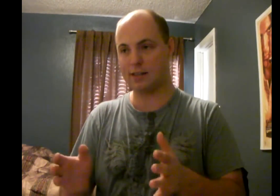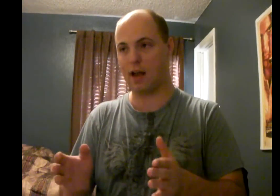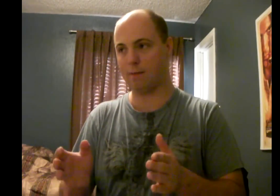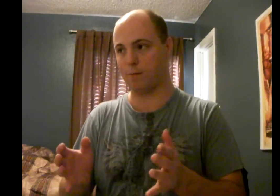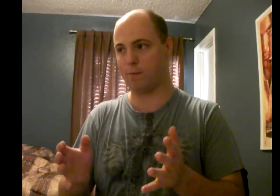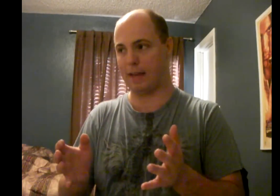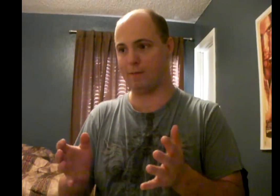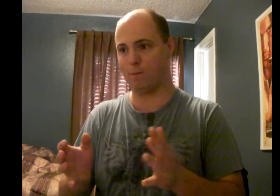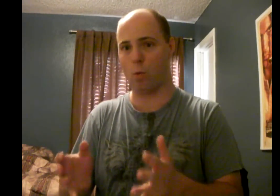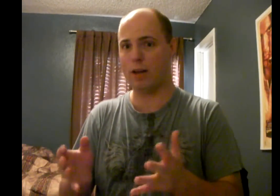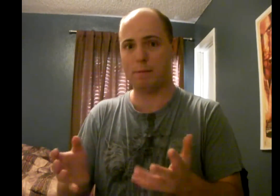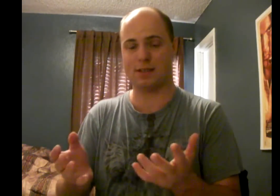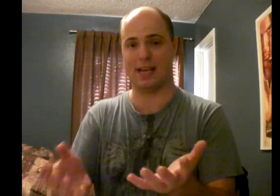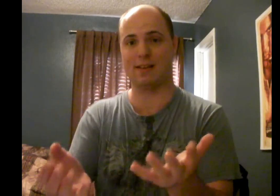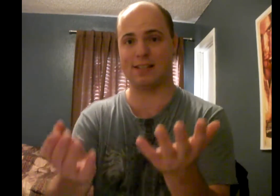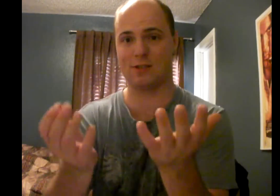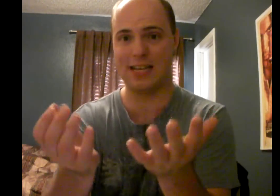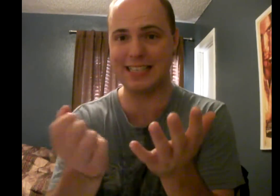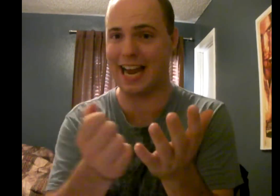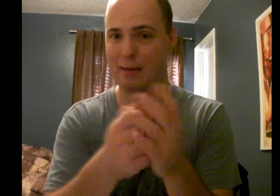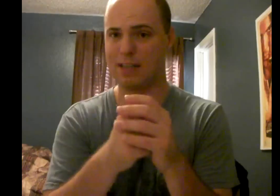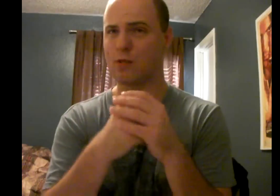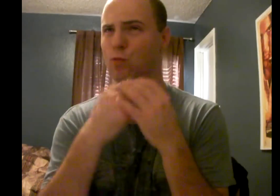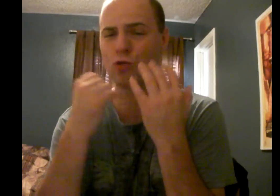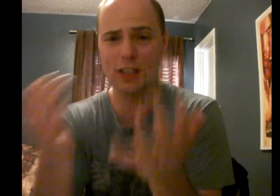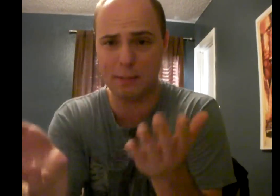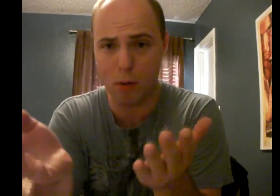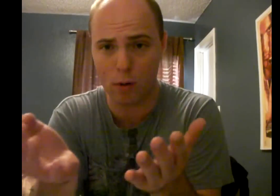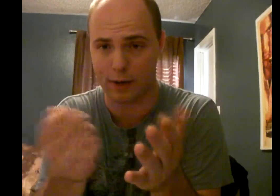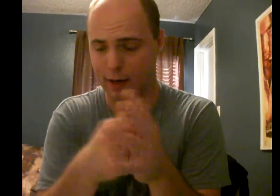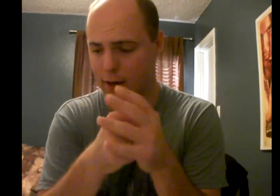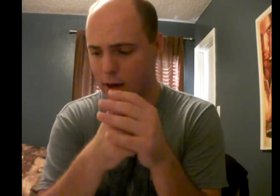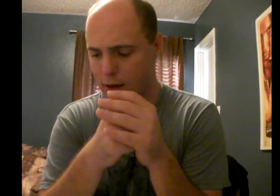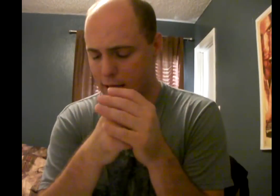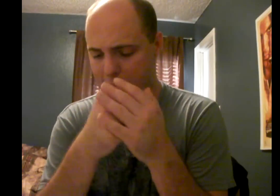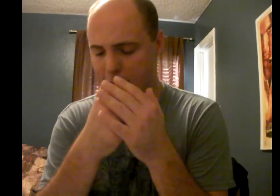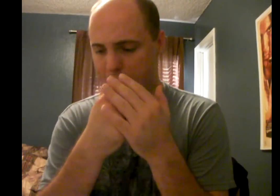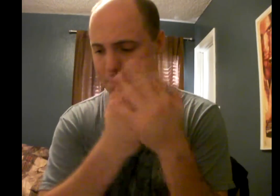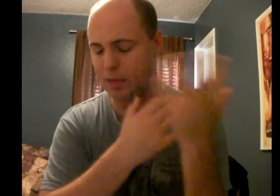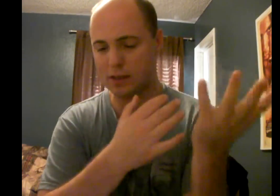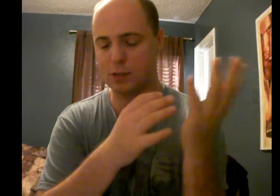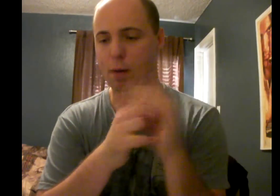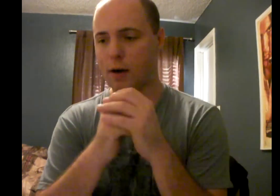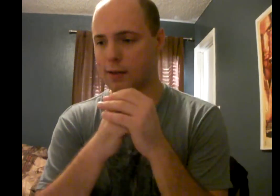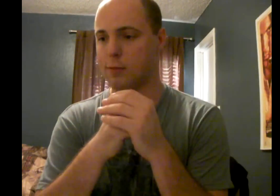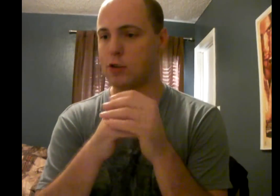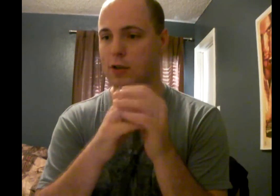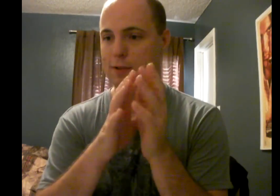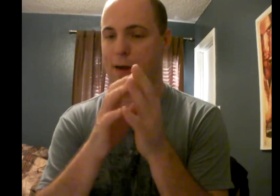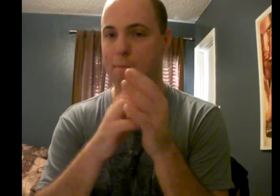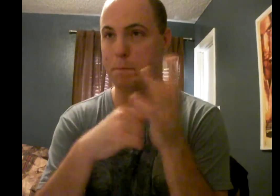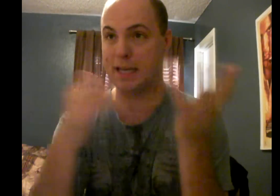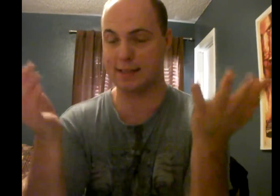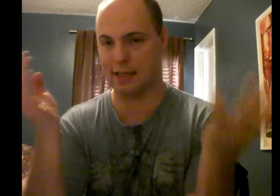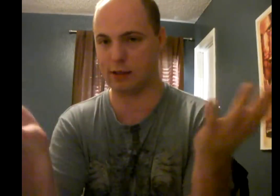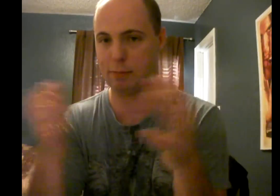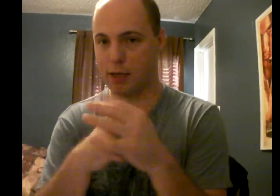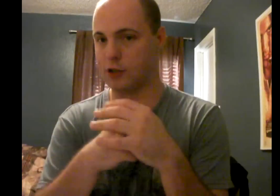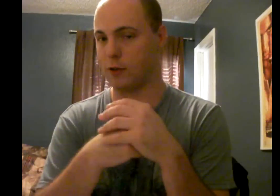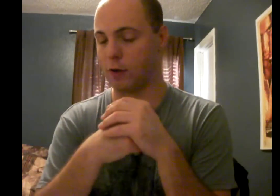takes up, like, 40% of the screen time. And it's really boring. And Meet the Spartans, which is my biggest guilty pleasure